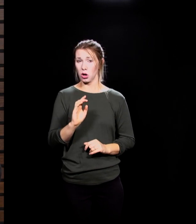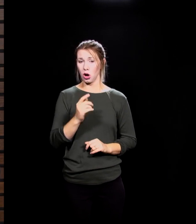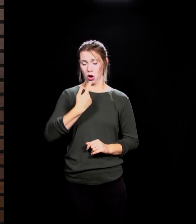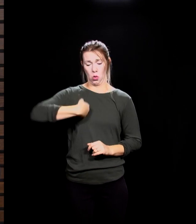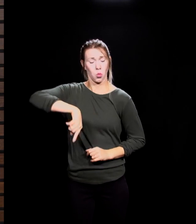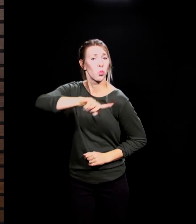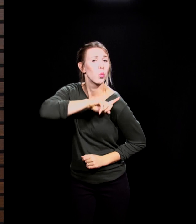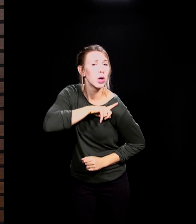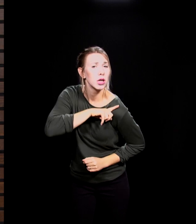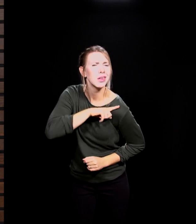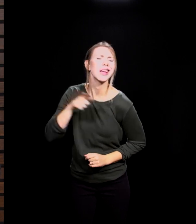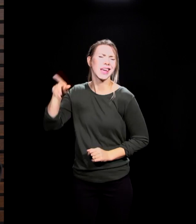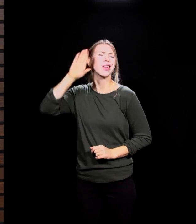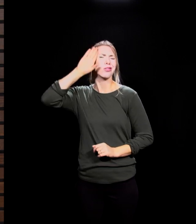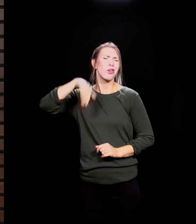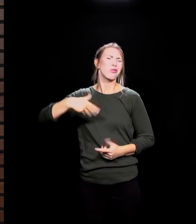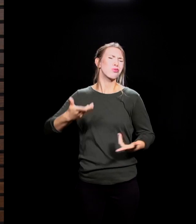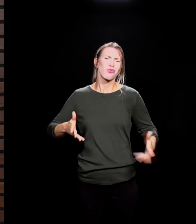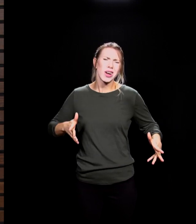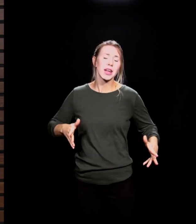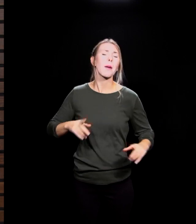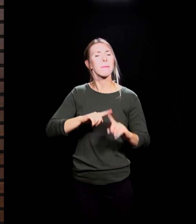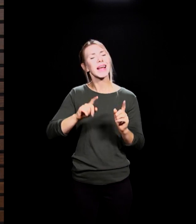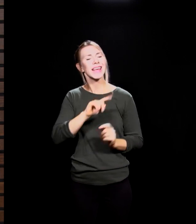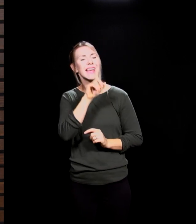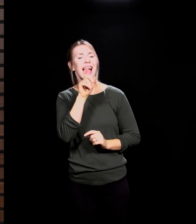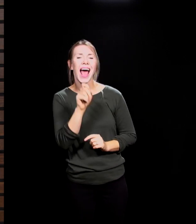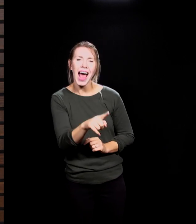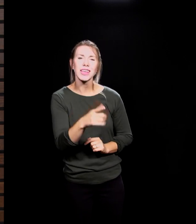He knows where we He asks us because He wants us to return to Him.